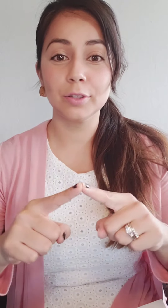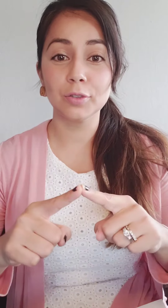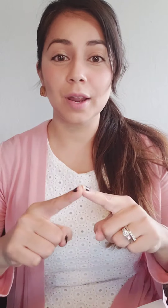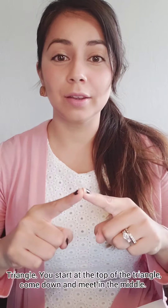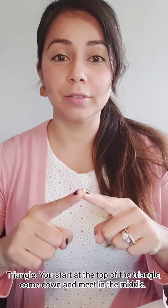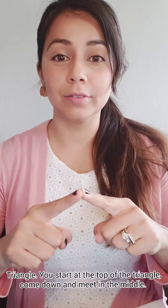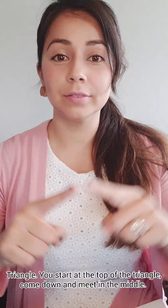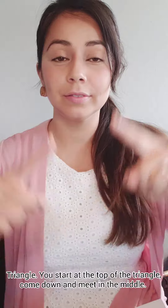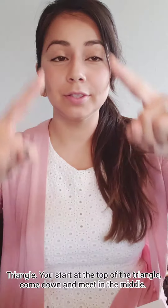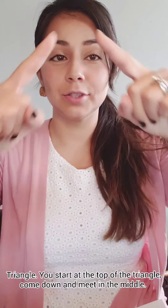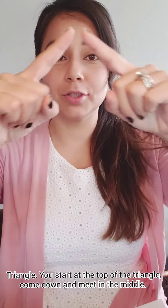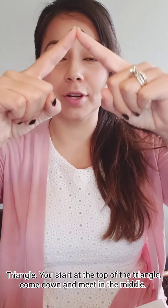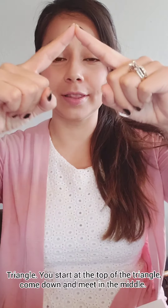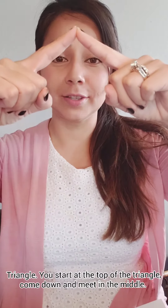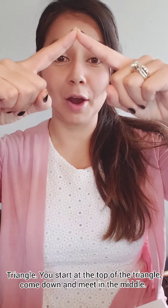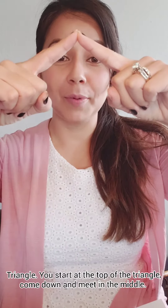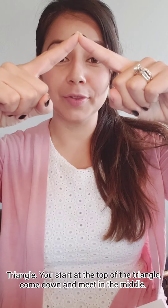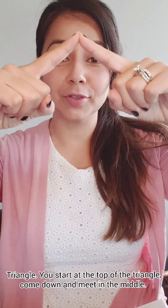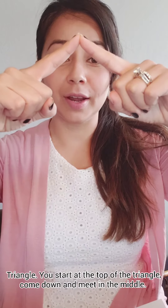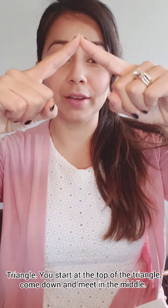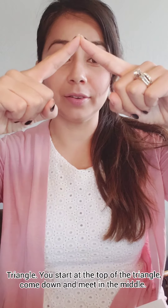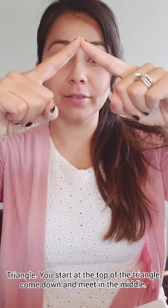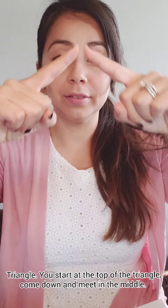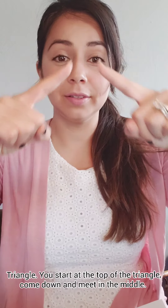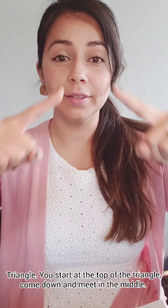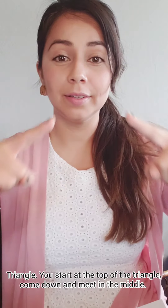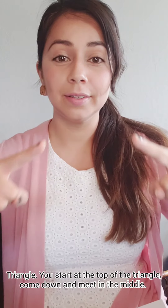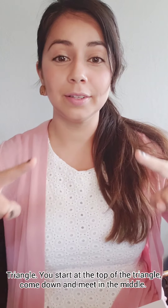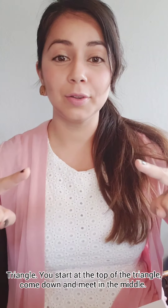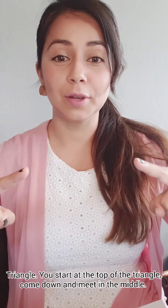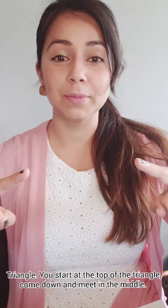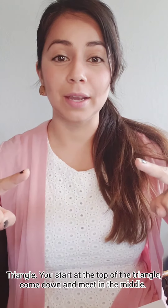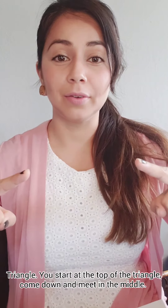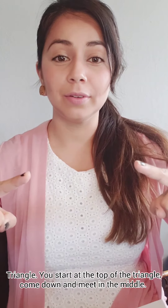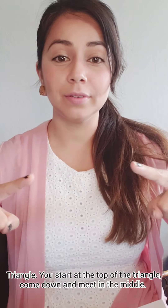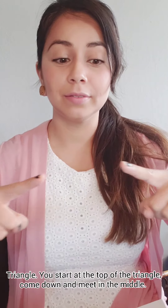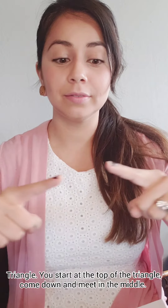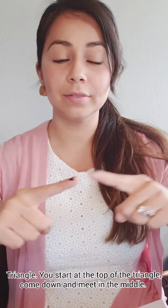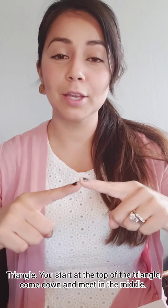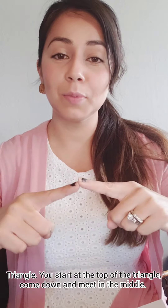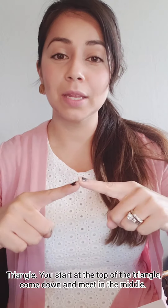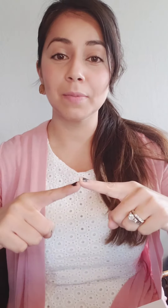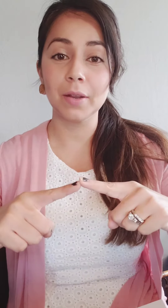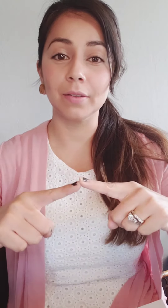Triangle. You start at the top of the triangle, you come down, and you meet in the middle.